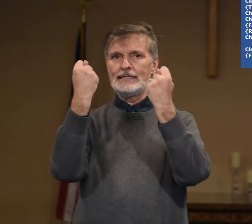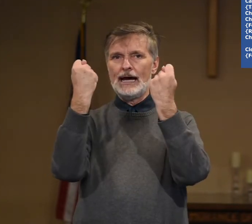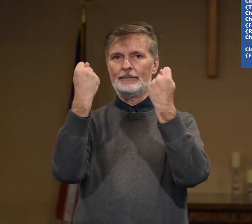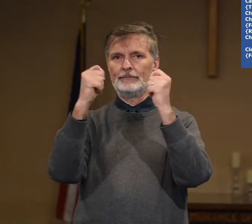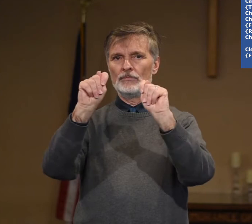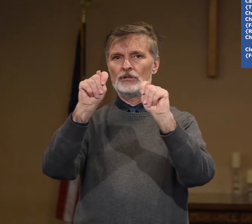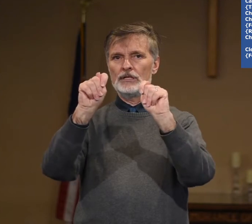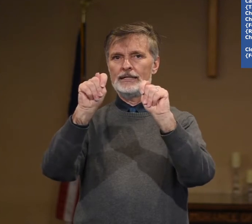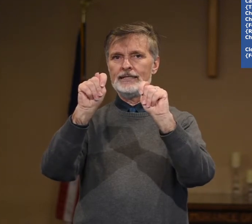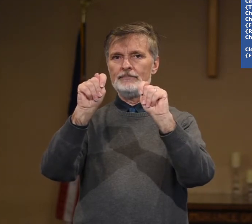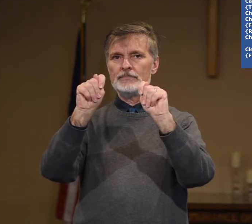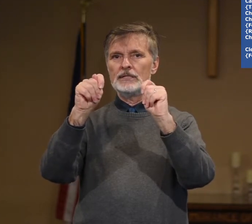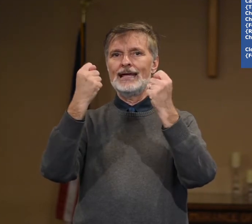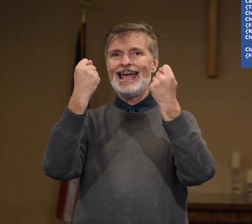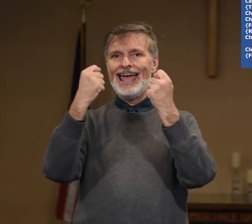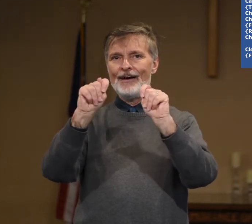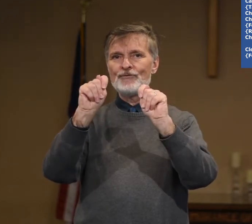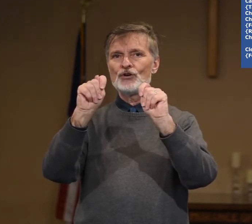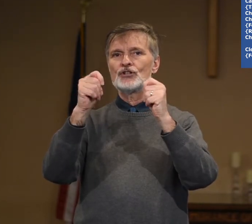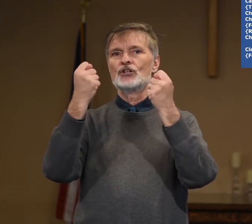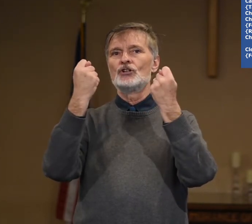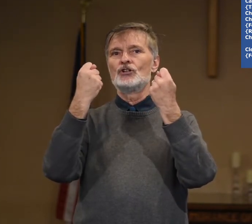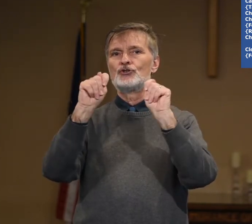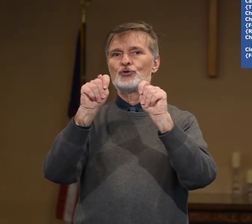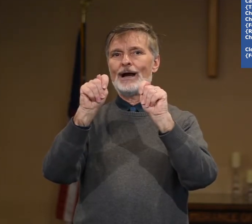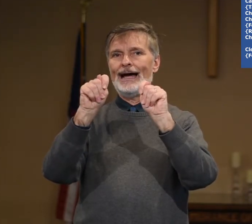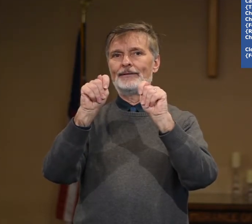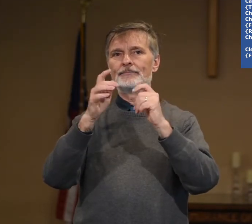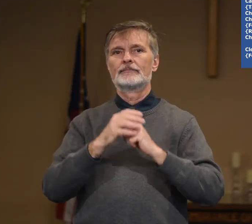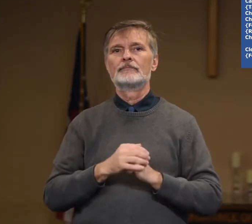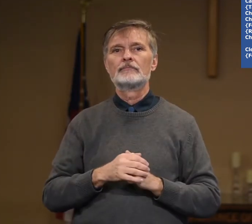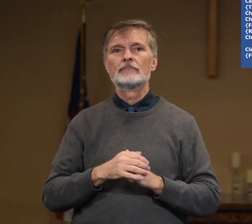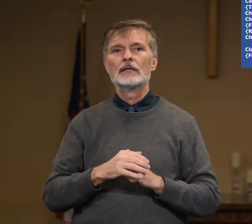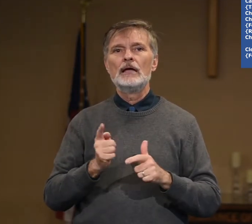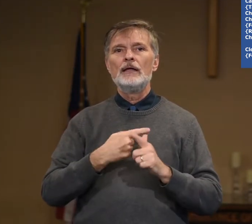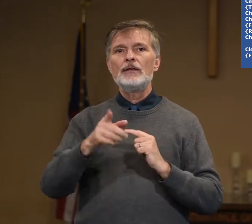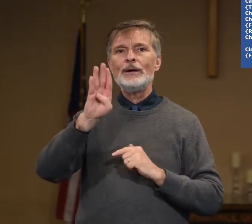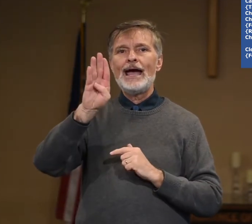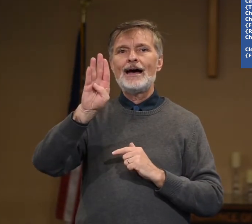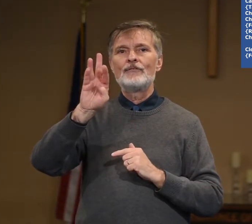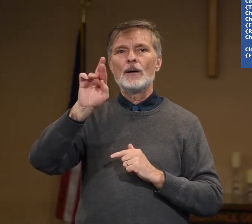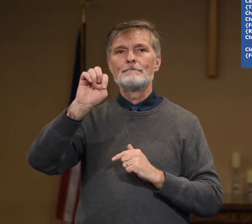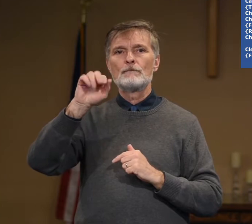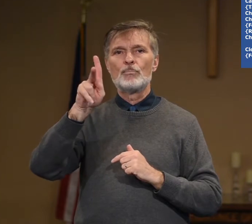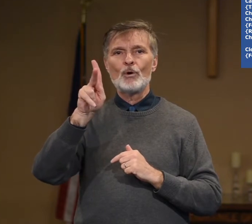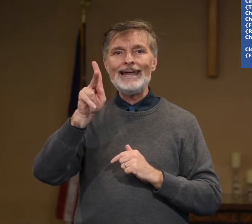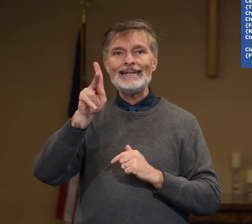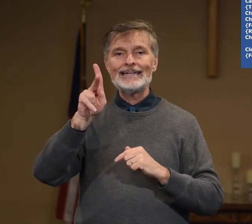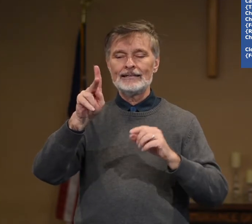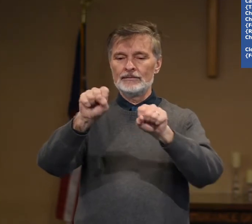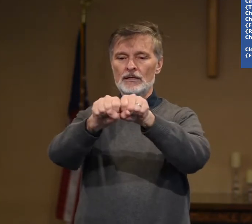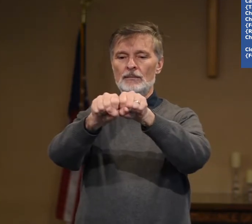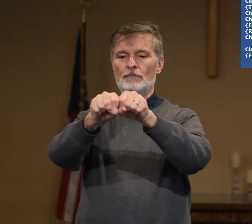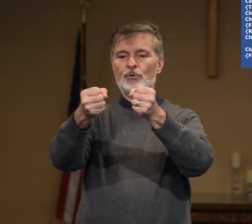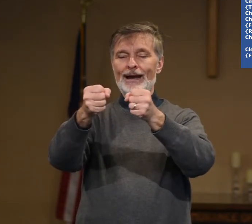time. Attempt, effort, try. Then we have break, break.